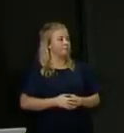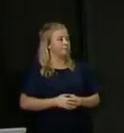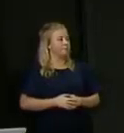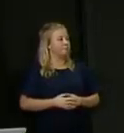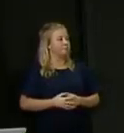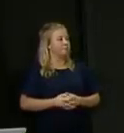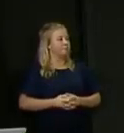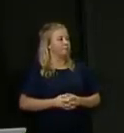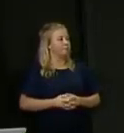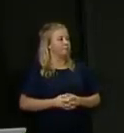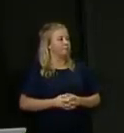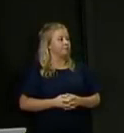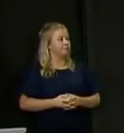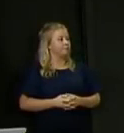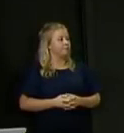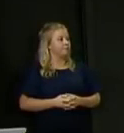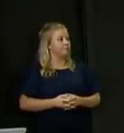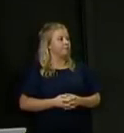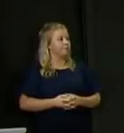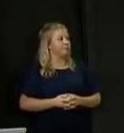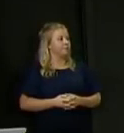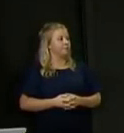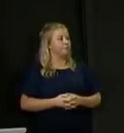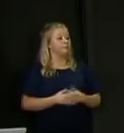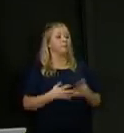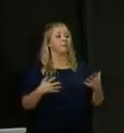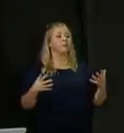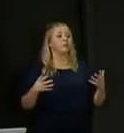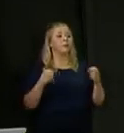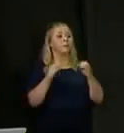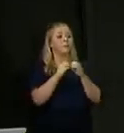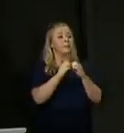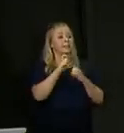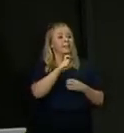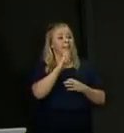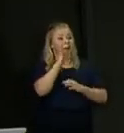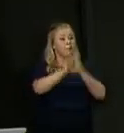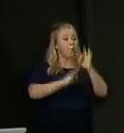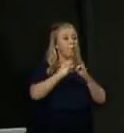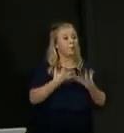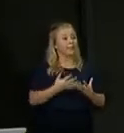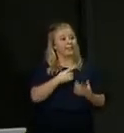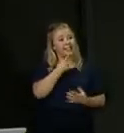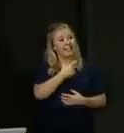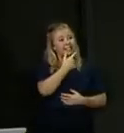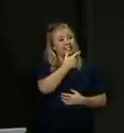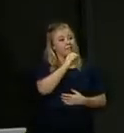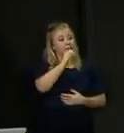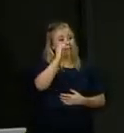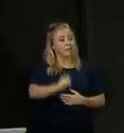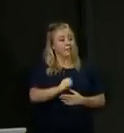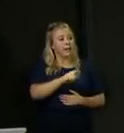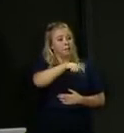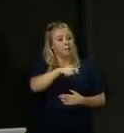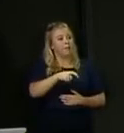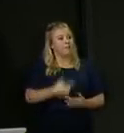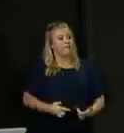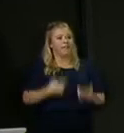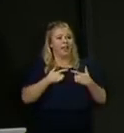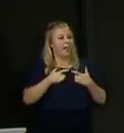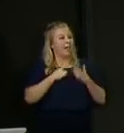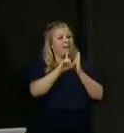First Minister, the BBC poll today suggests that 70% of people think we lock down too late.